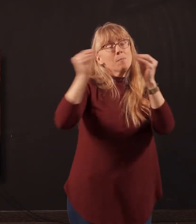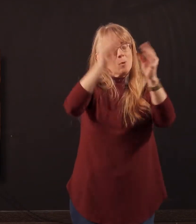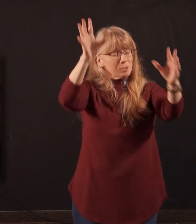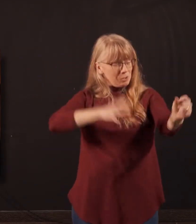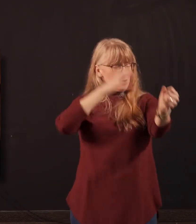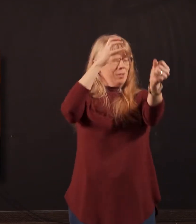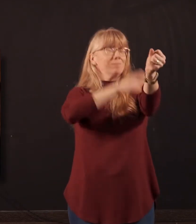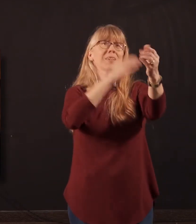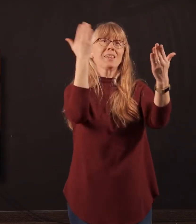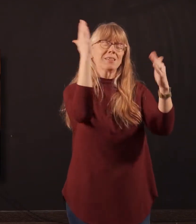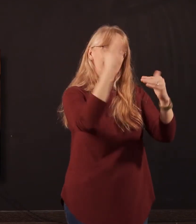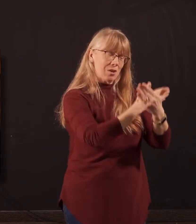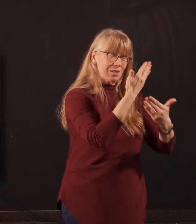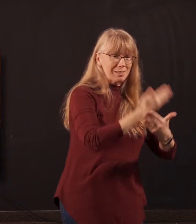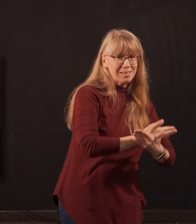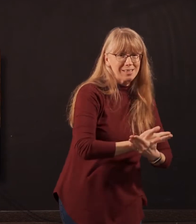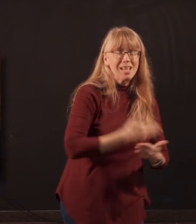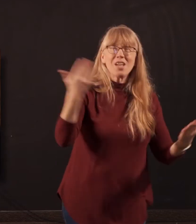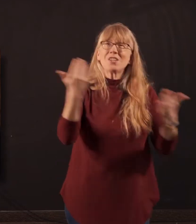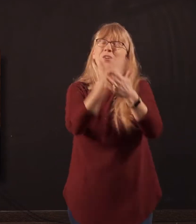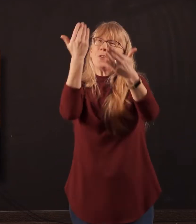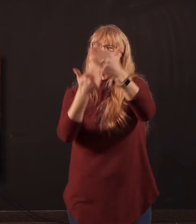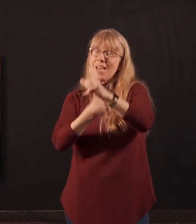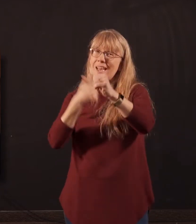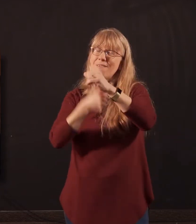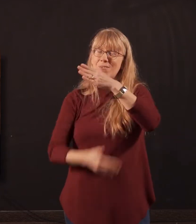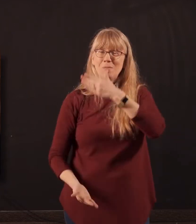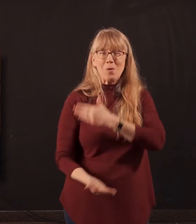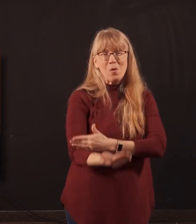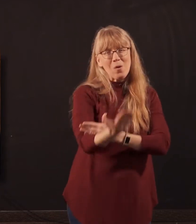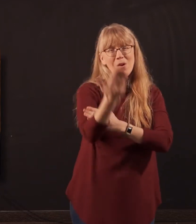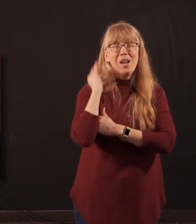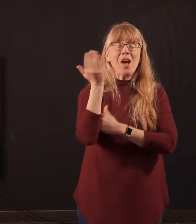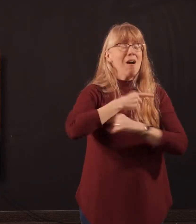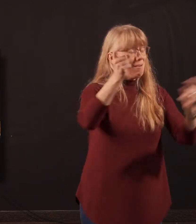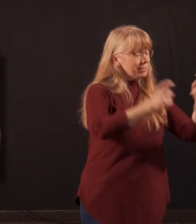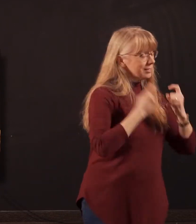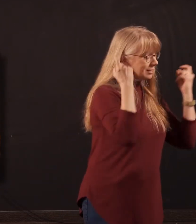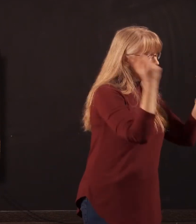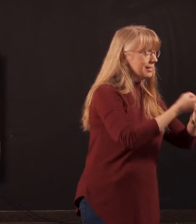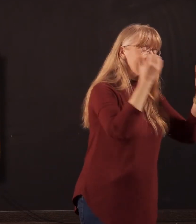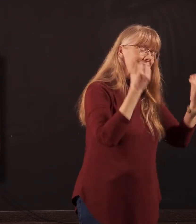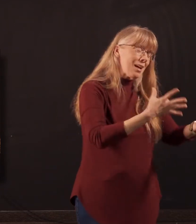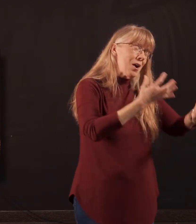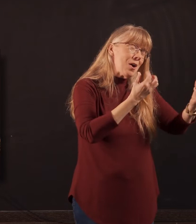Stronger than darkness, new evermore, our sins, they are